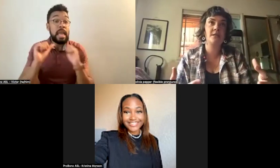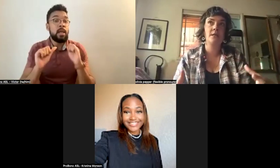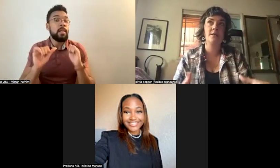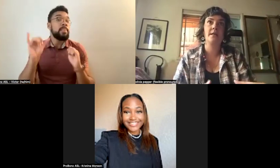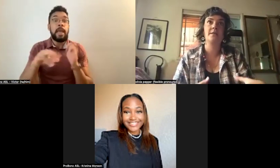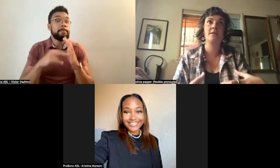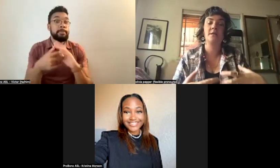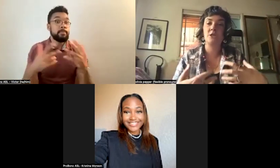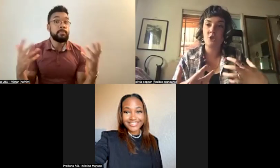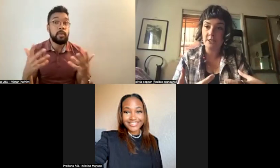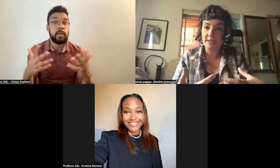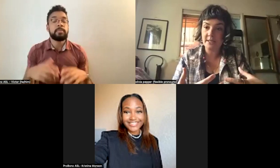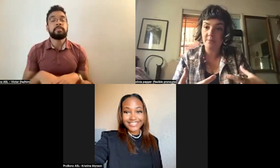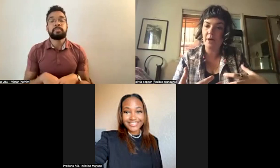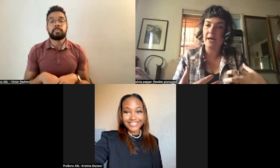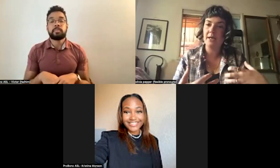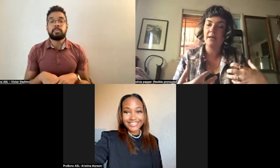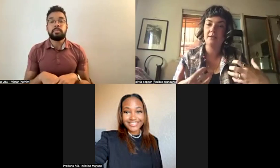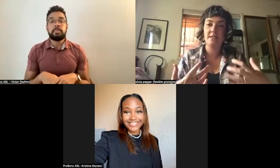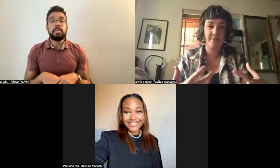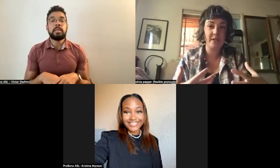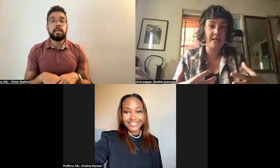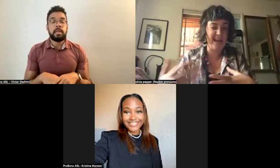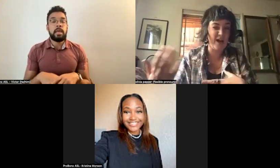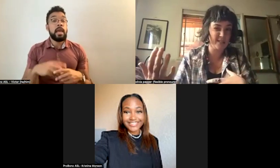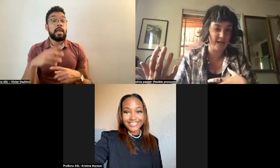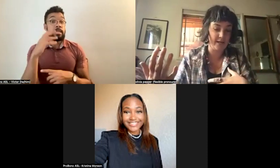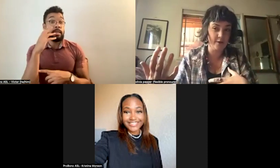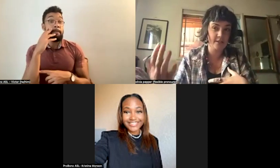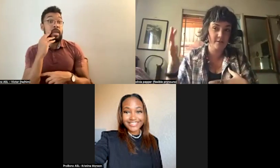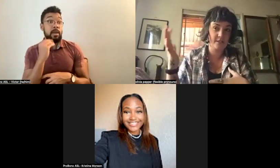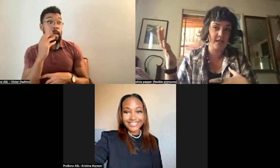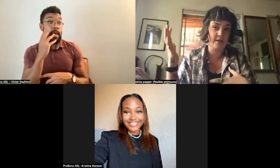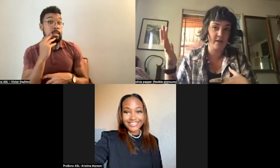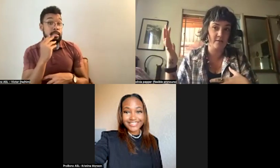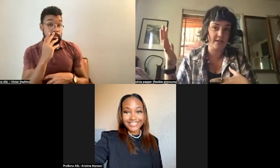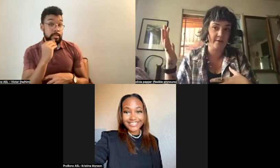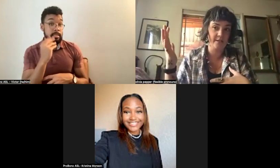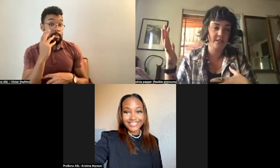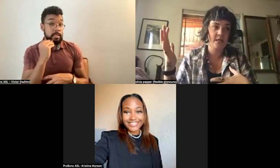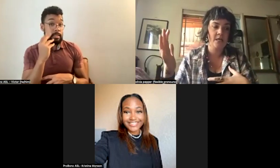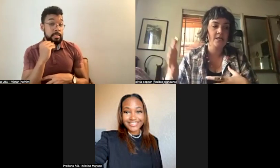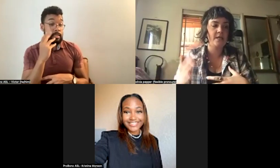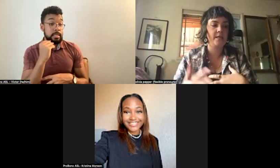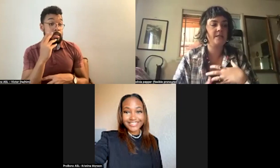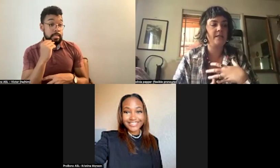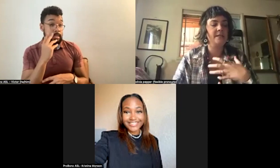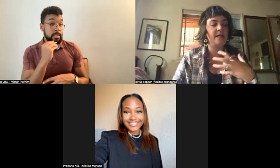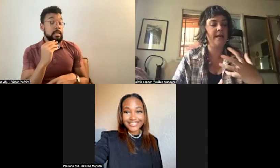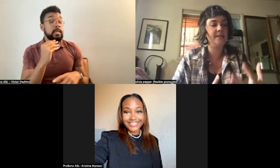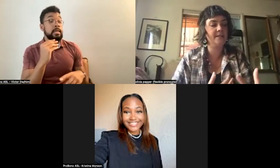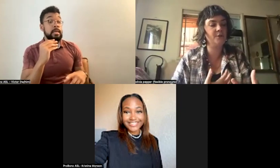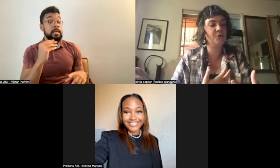that is constructed by typically outsiders, societal outsiders, that is